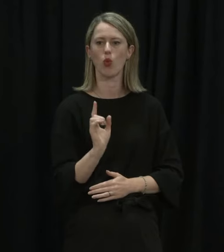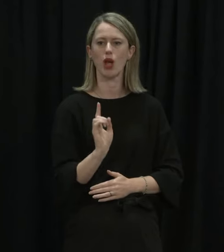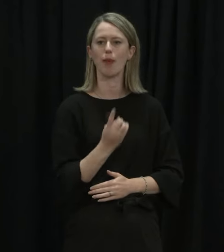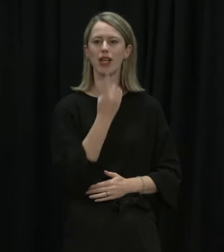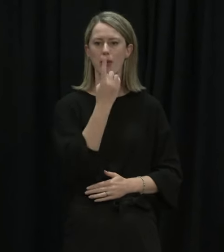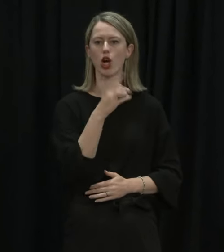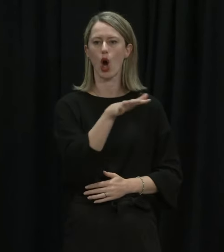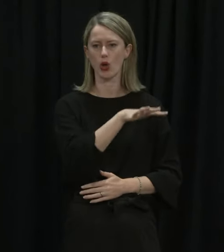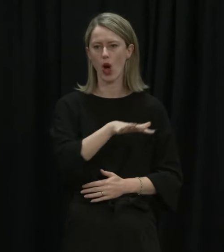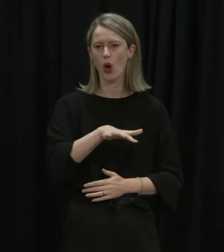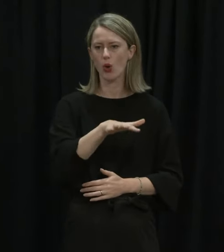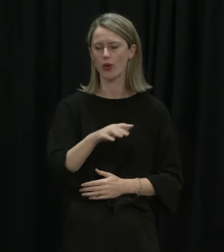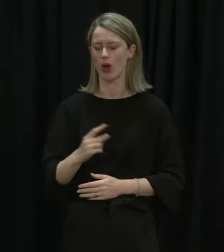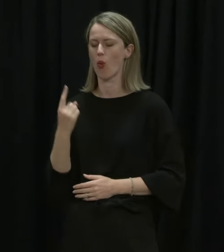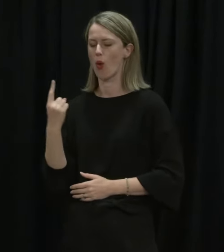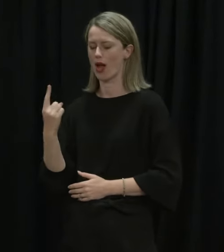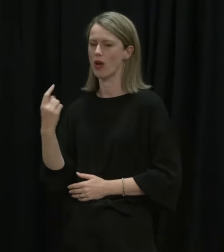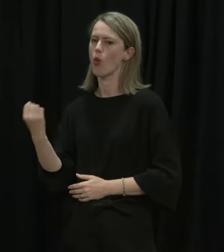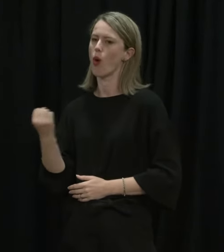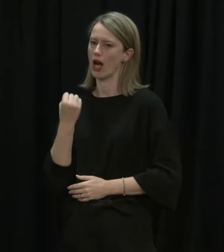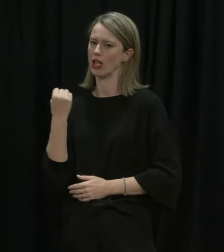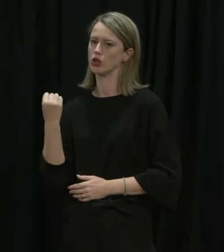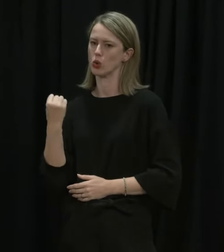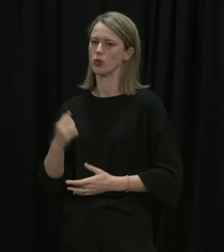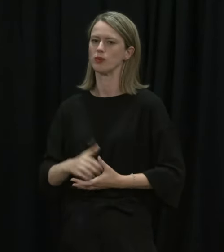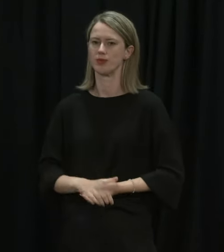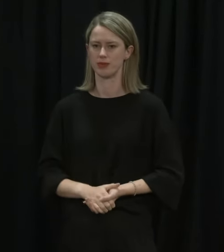Makaurau, and one is in Waikato Hospital.